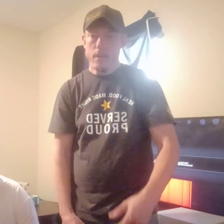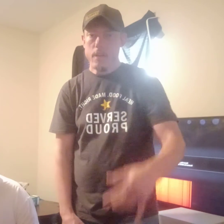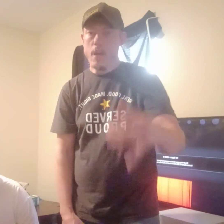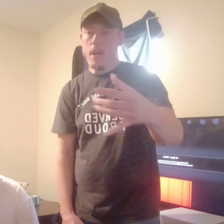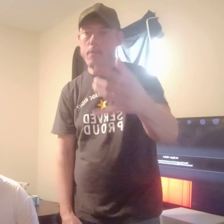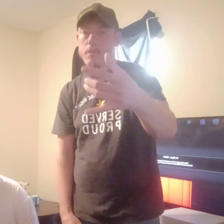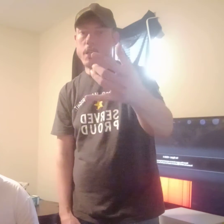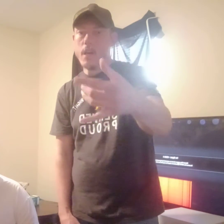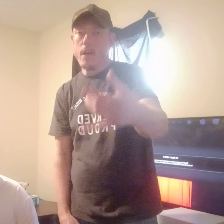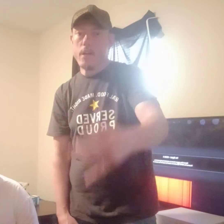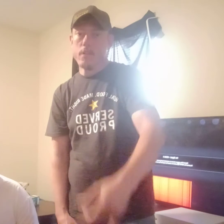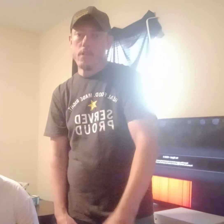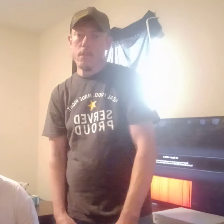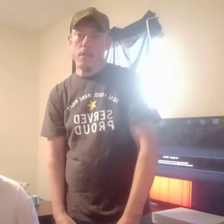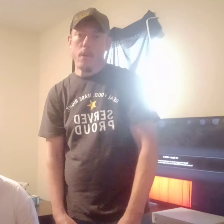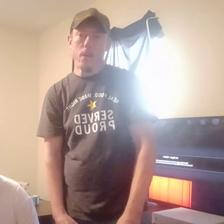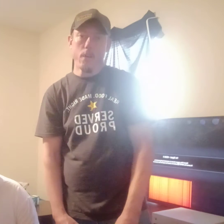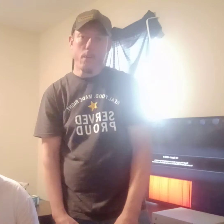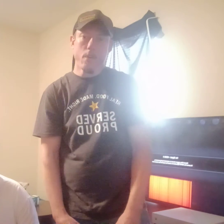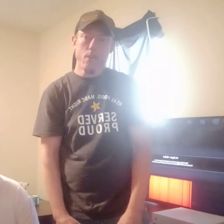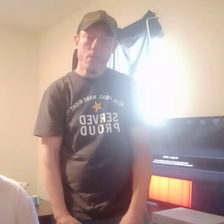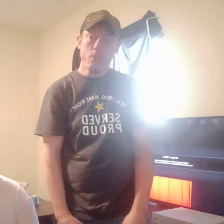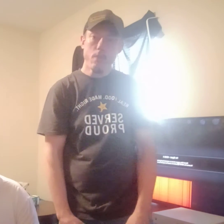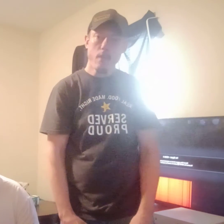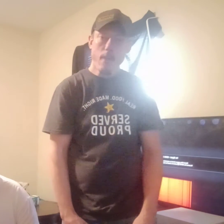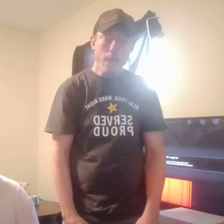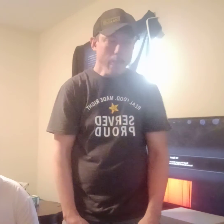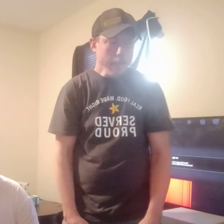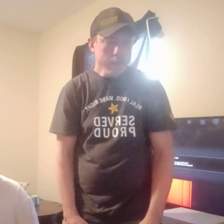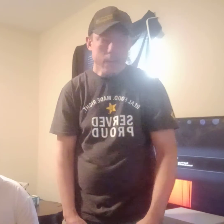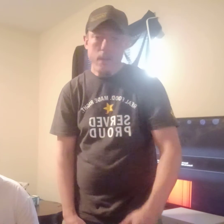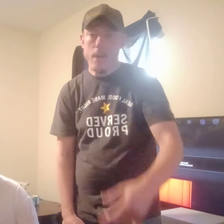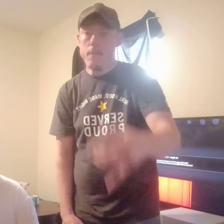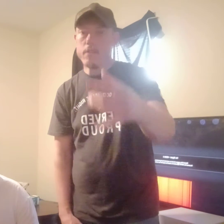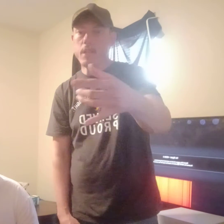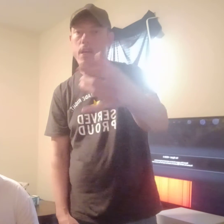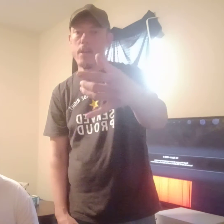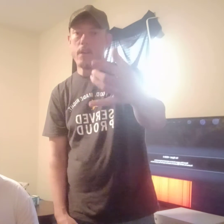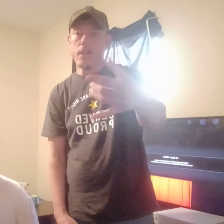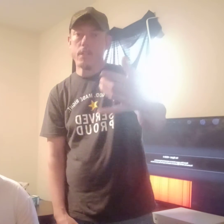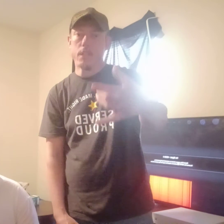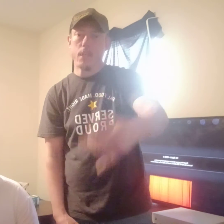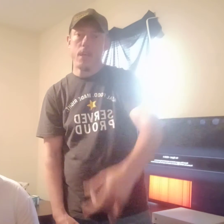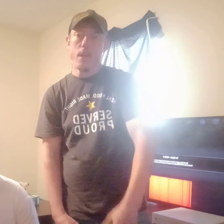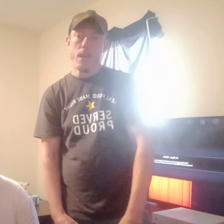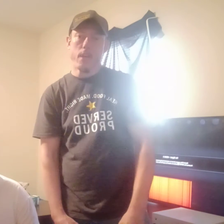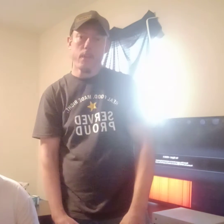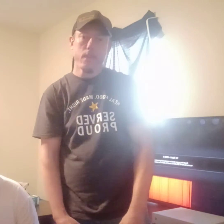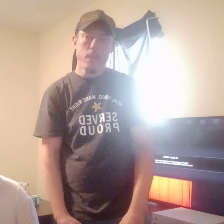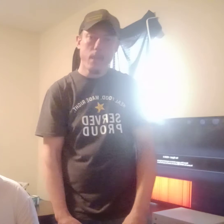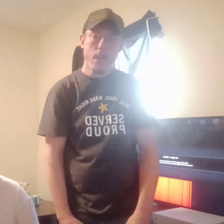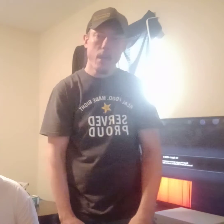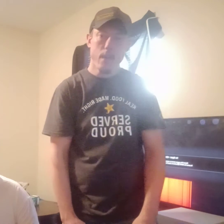every time you know, every time I say, yeah,